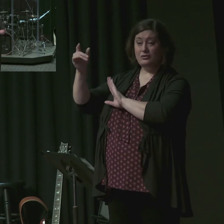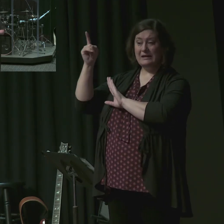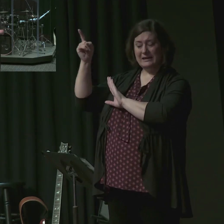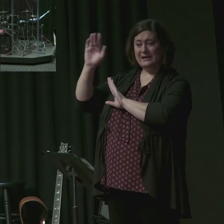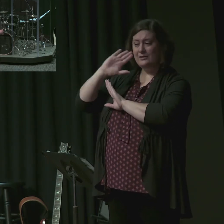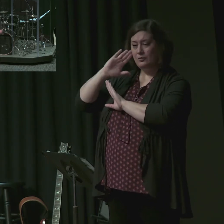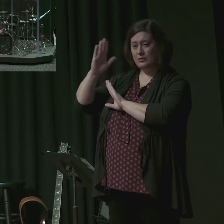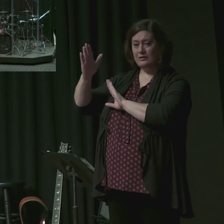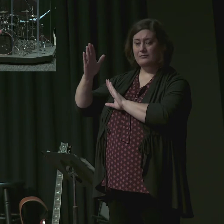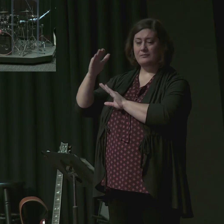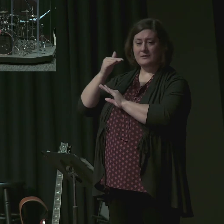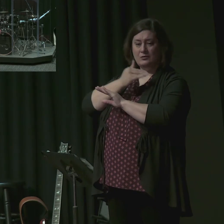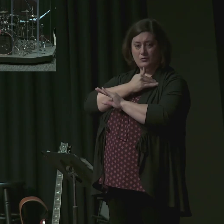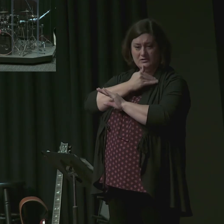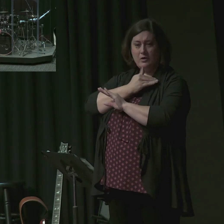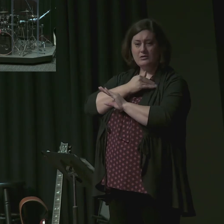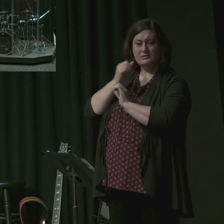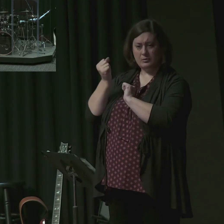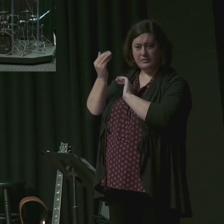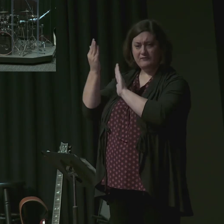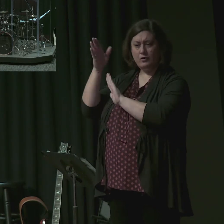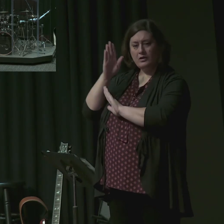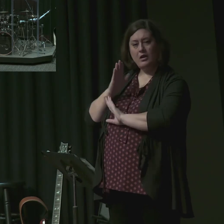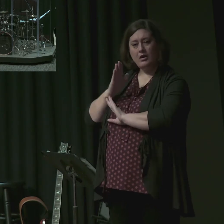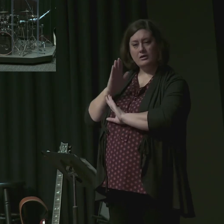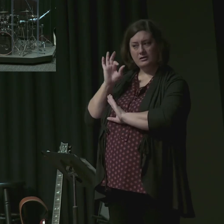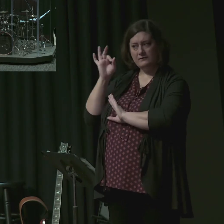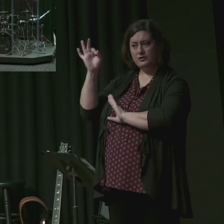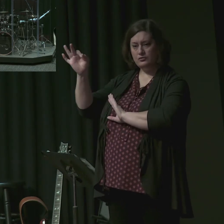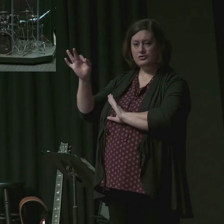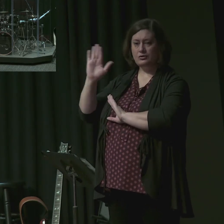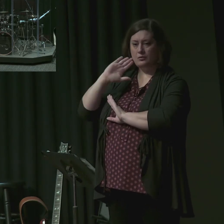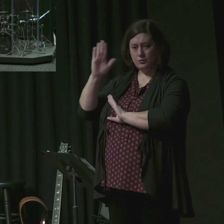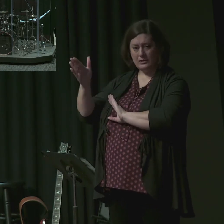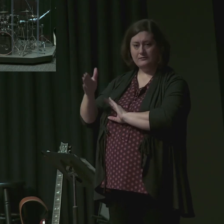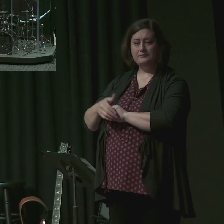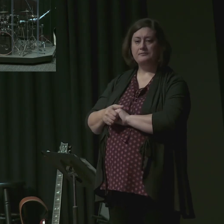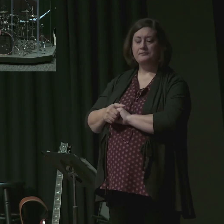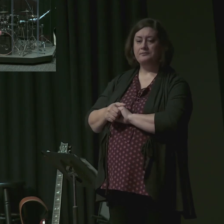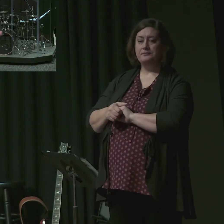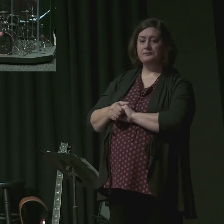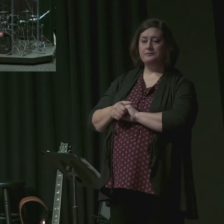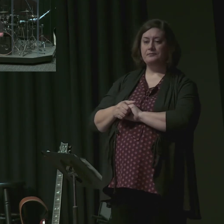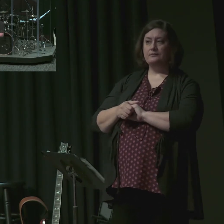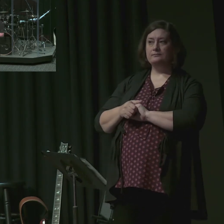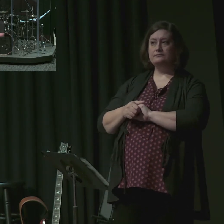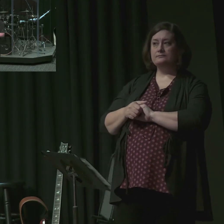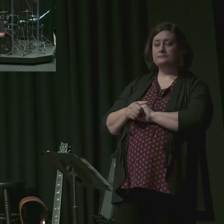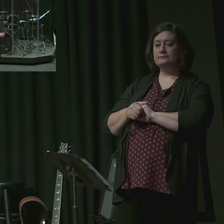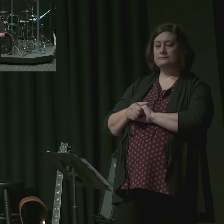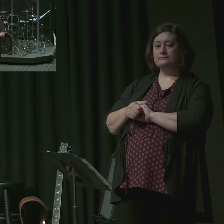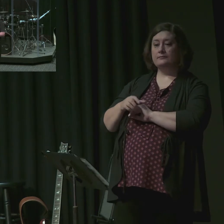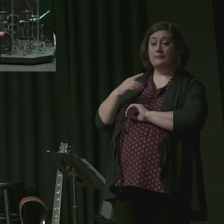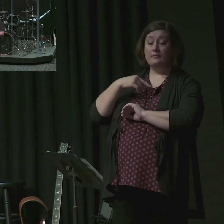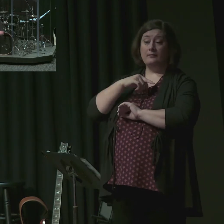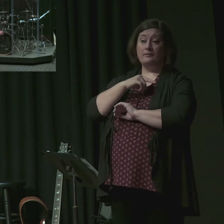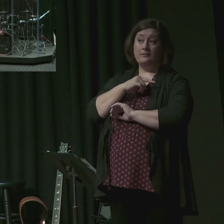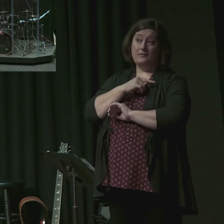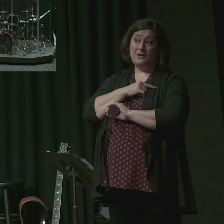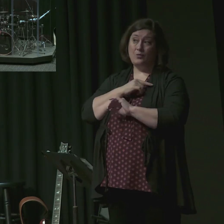serving. And what we do now, we do in anticipation of his appearing. What we